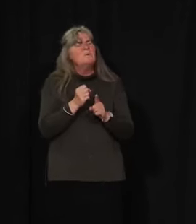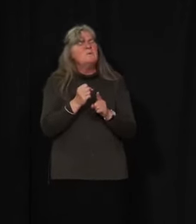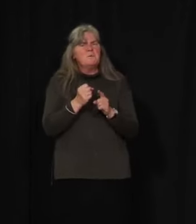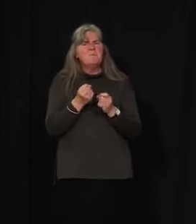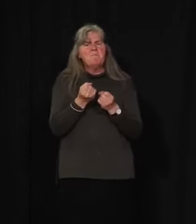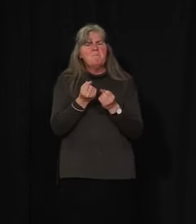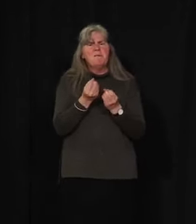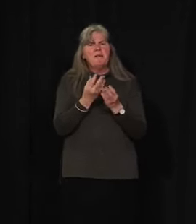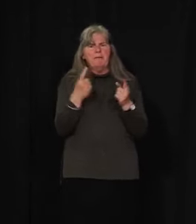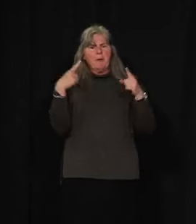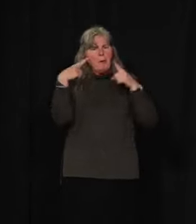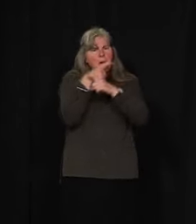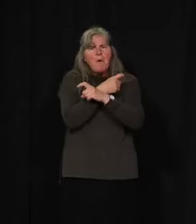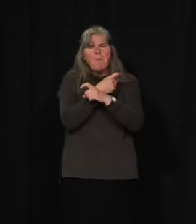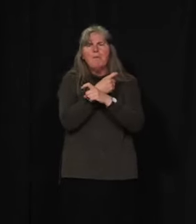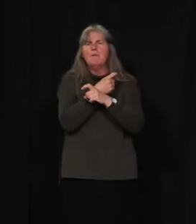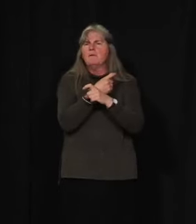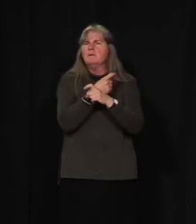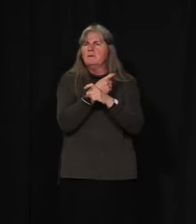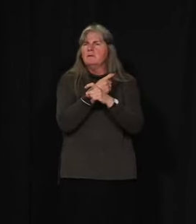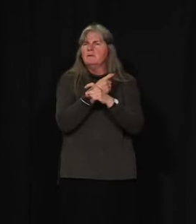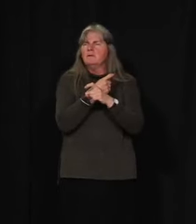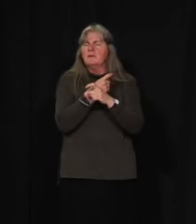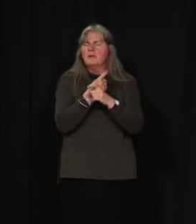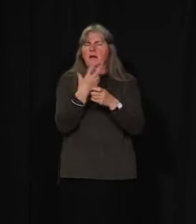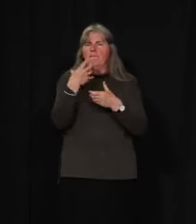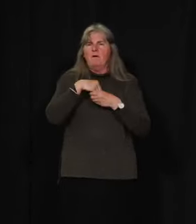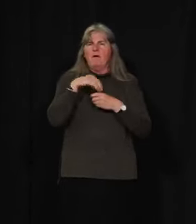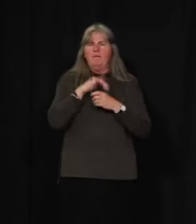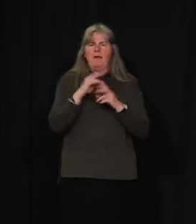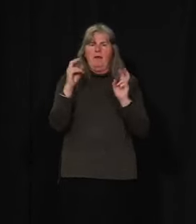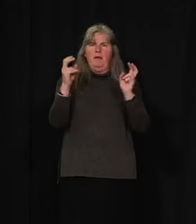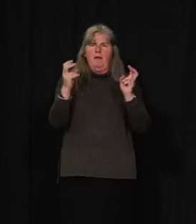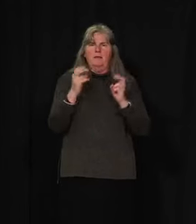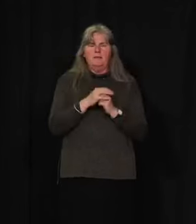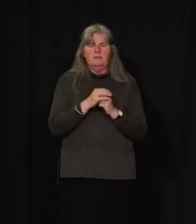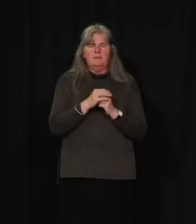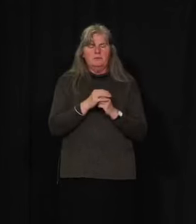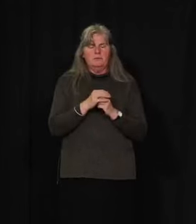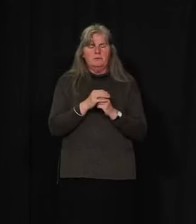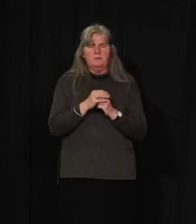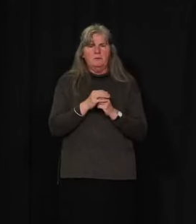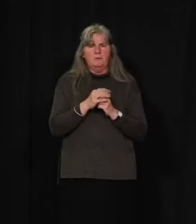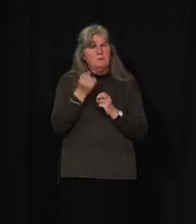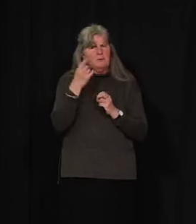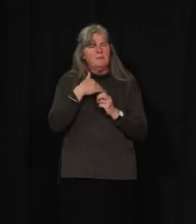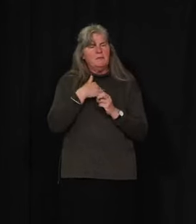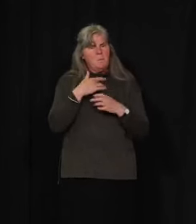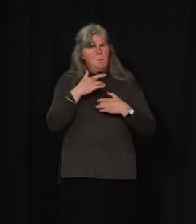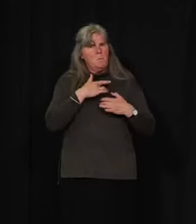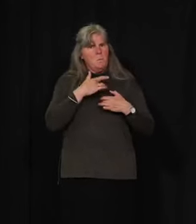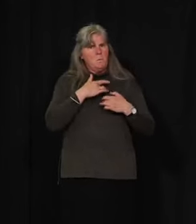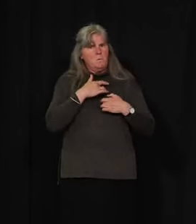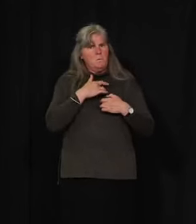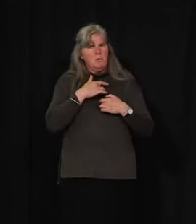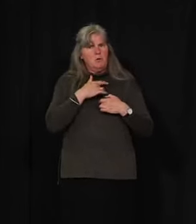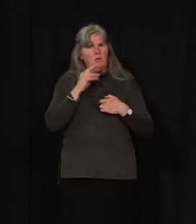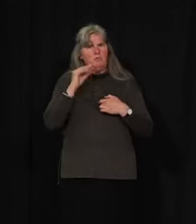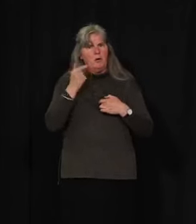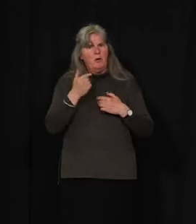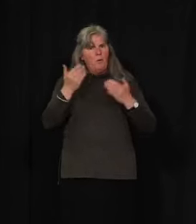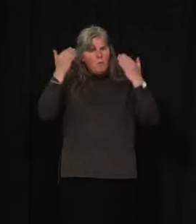multifold answer. But as I noted, I am concerned about the number of overdoses